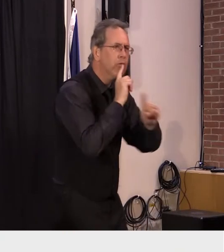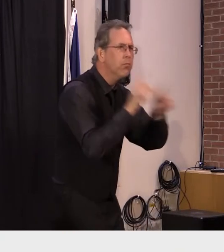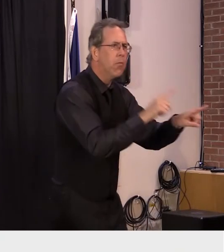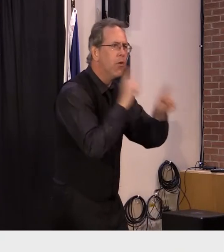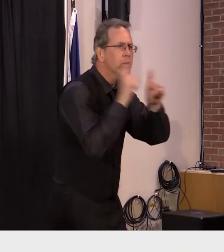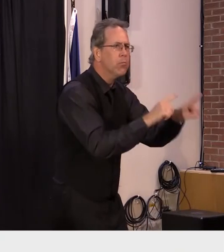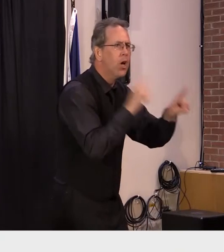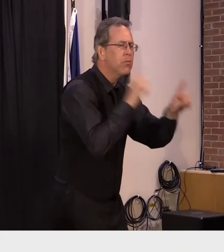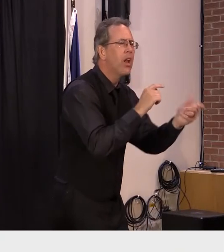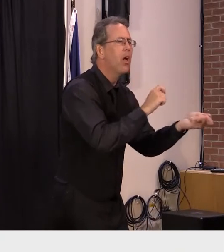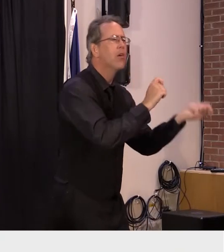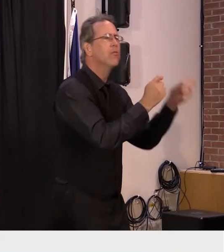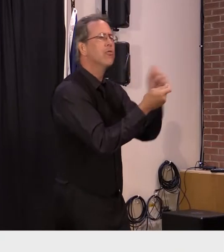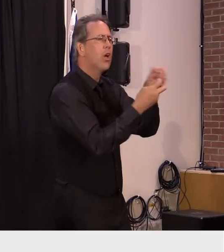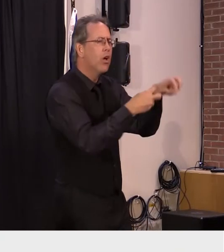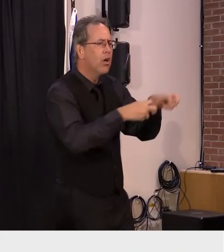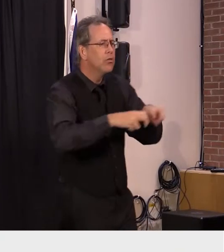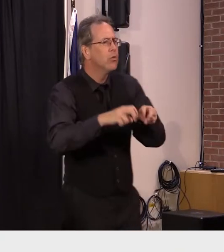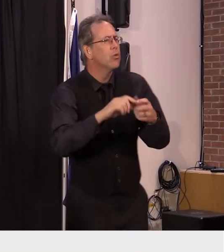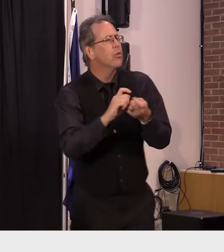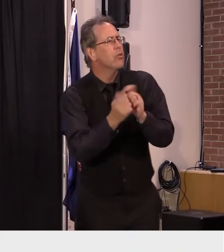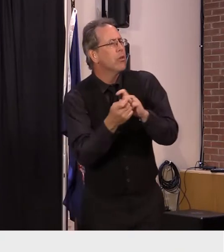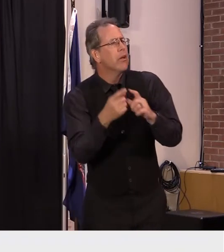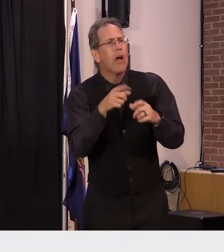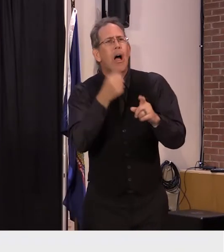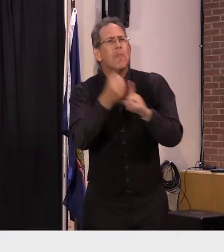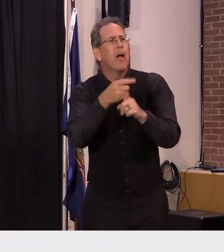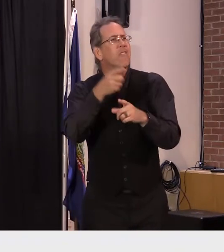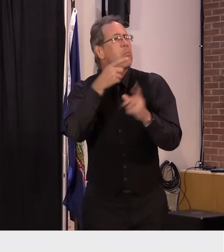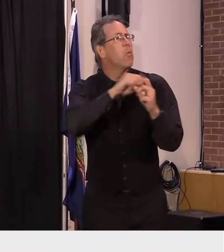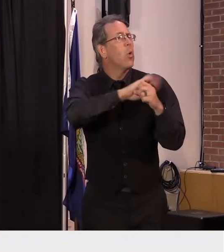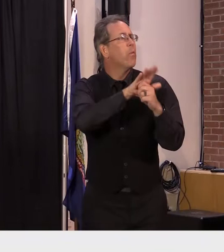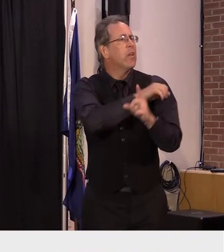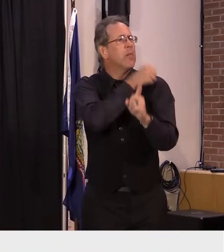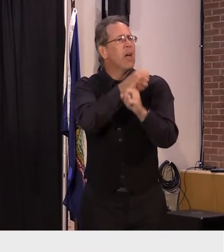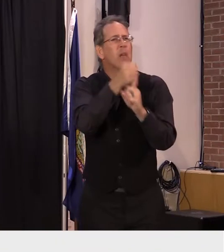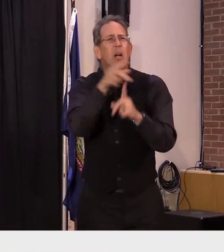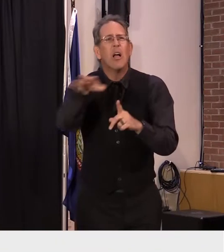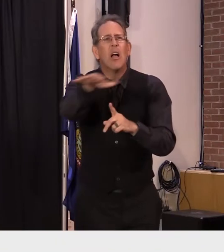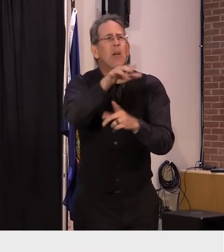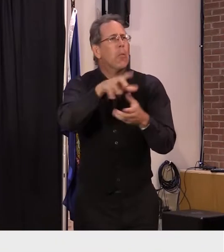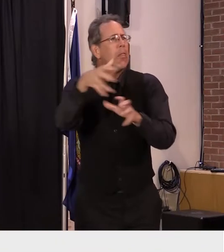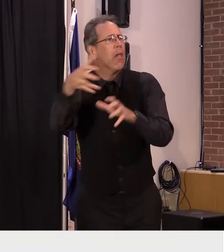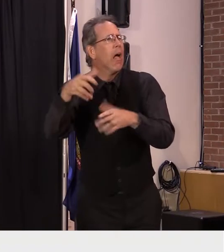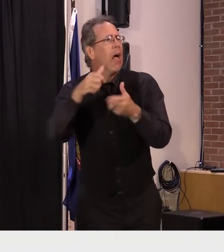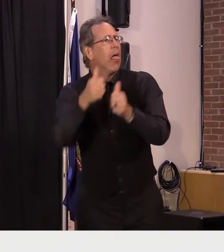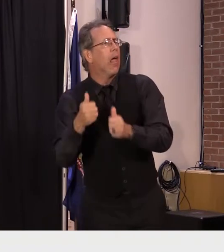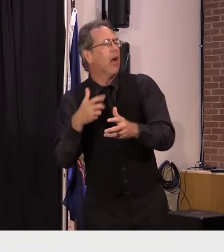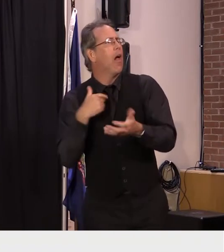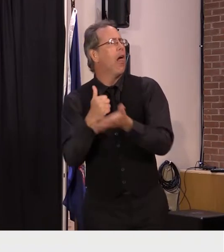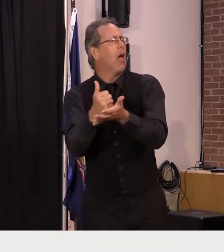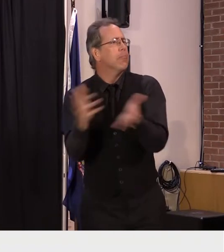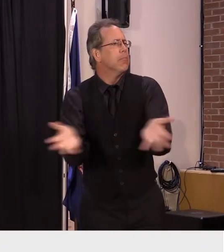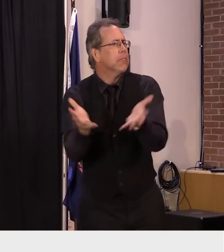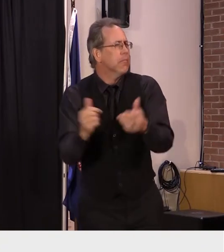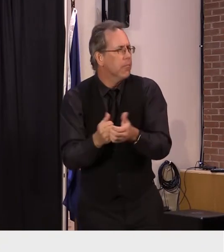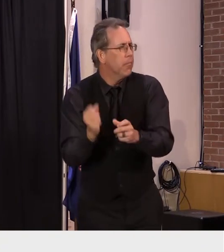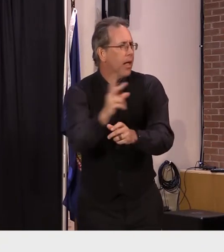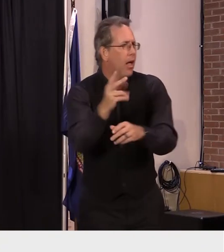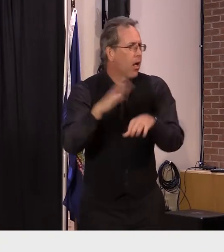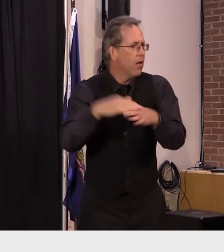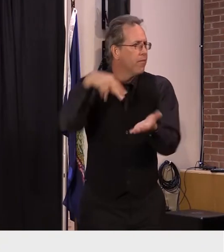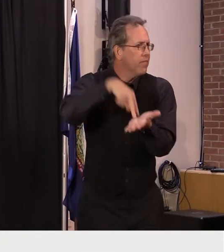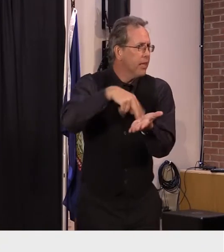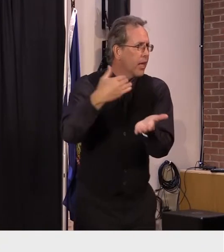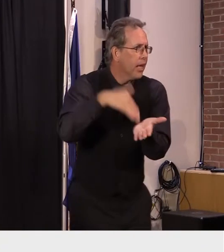on the covid related impacts of our mitigation measures these have impacted our mental health substance use